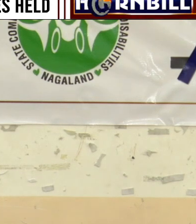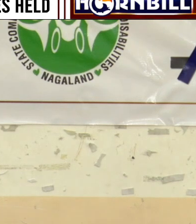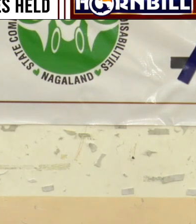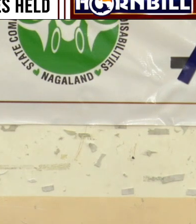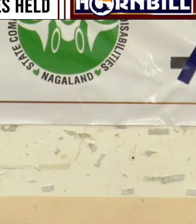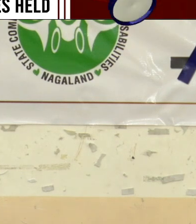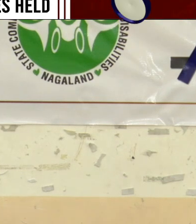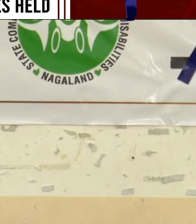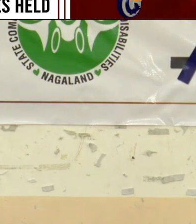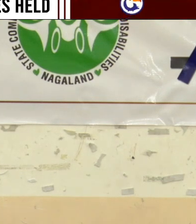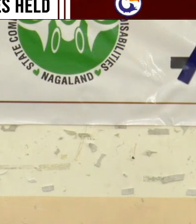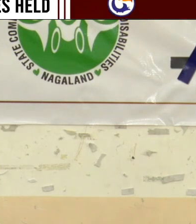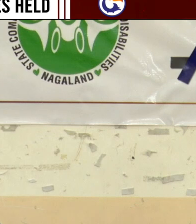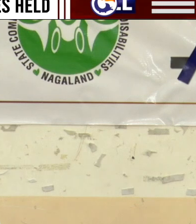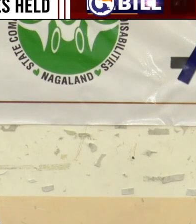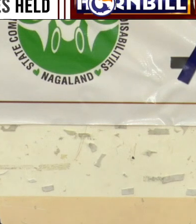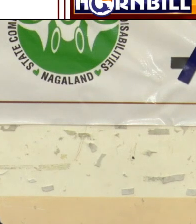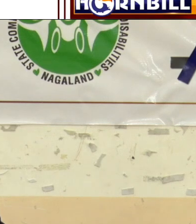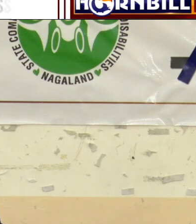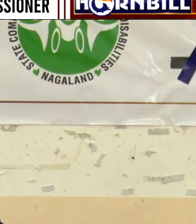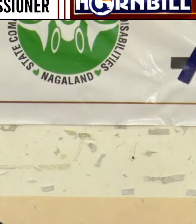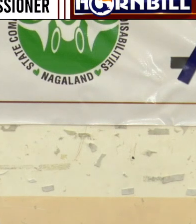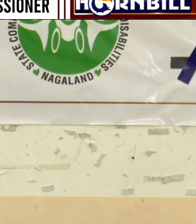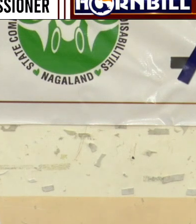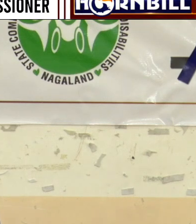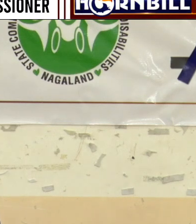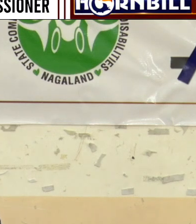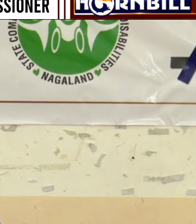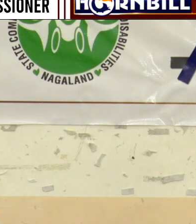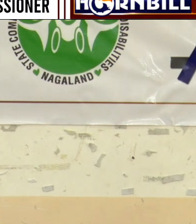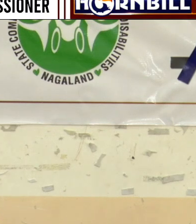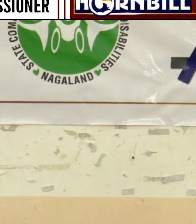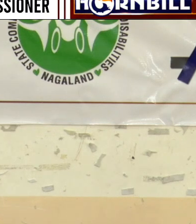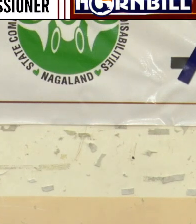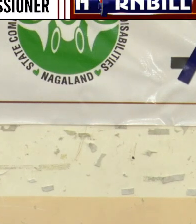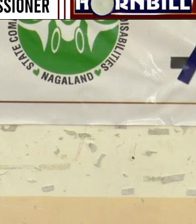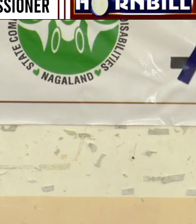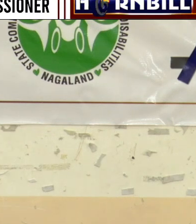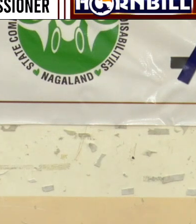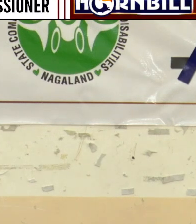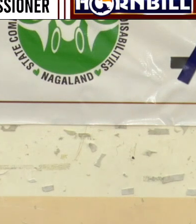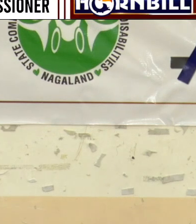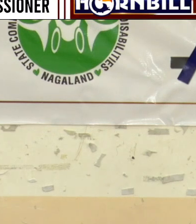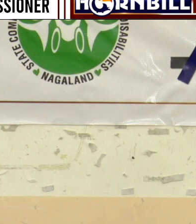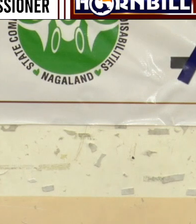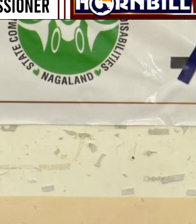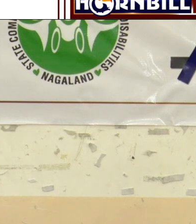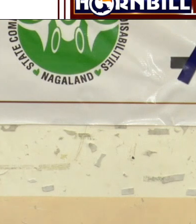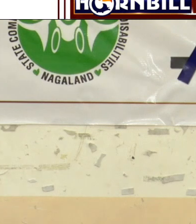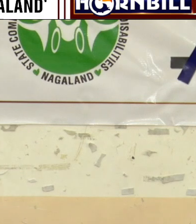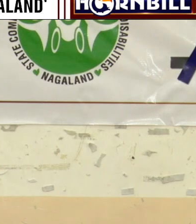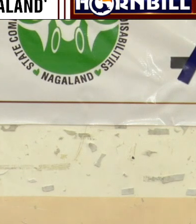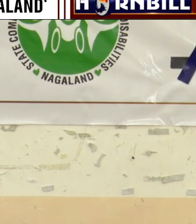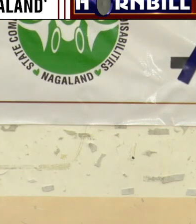pledge our full support to all of you in whichever way we can read. So thank you so much for giving me the